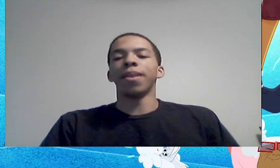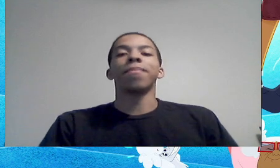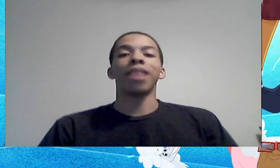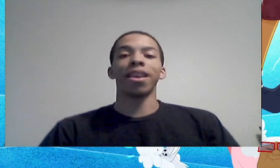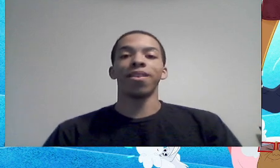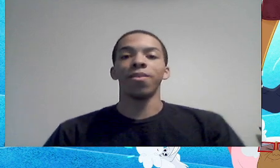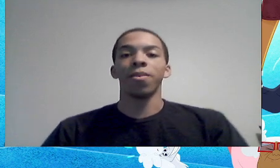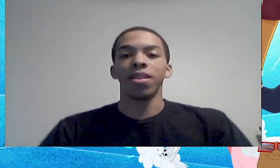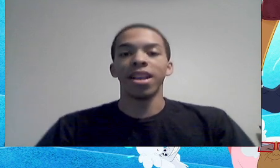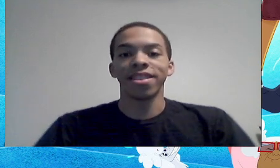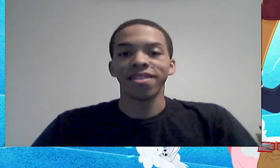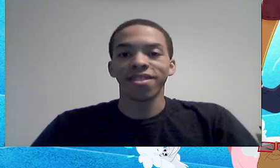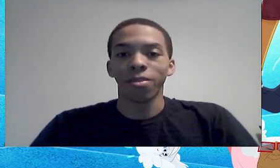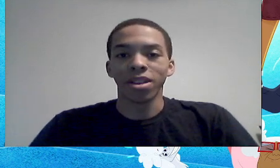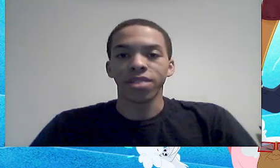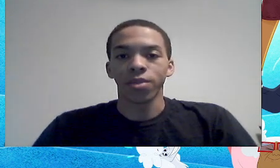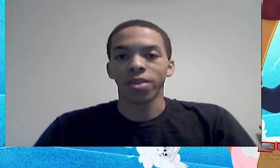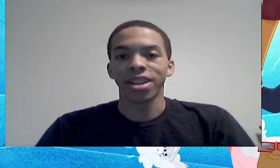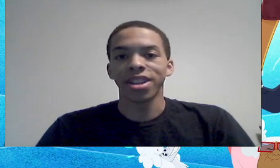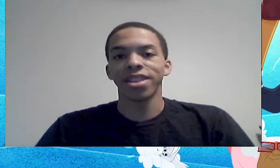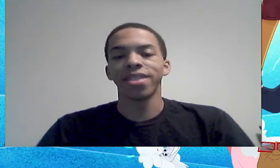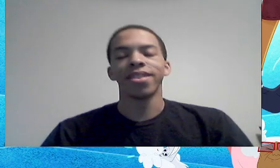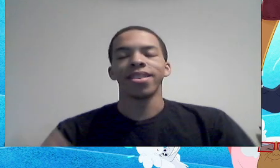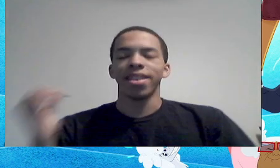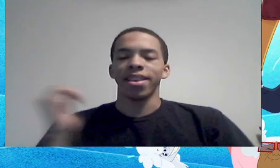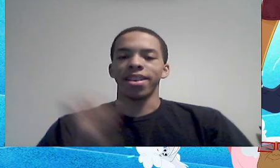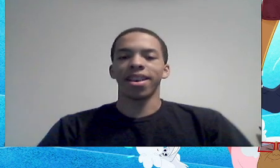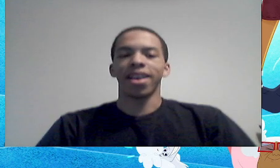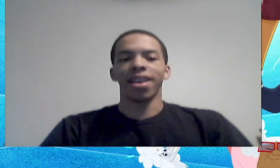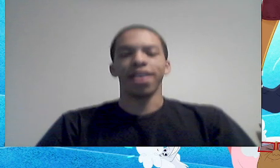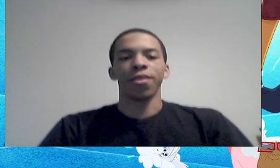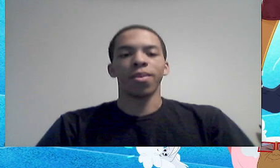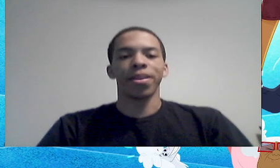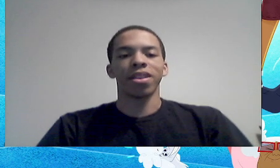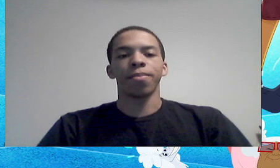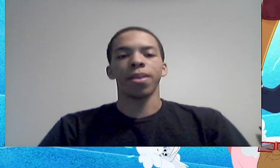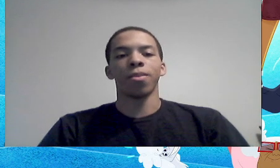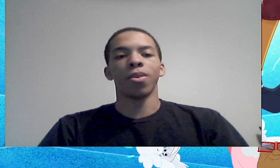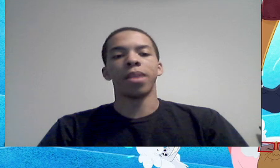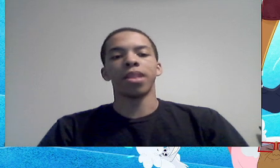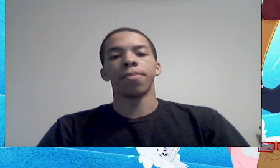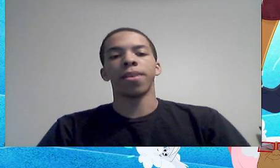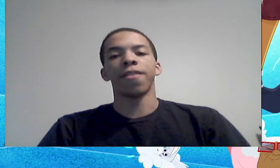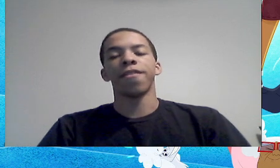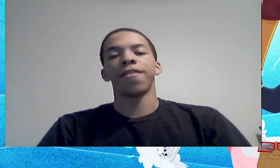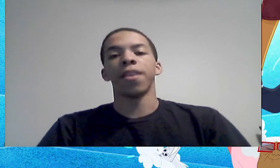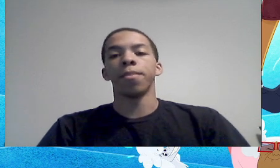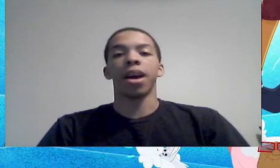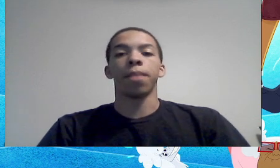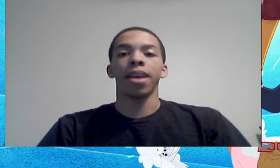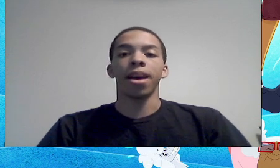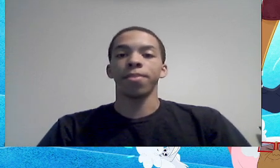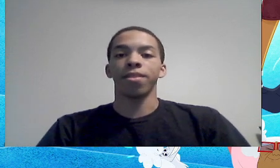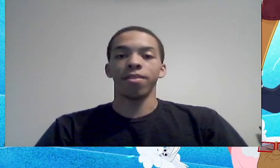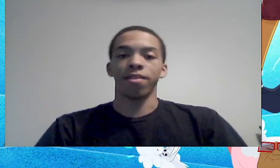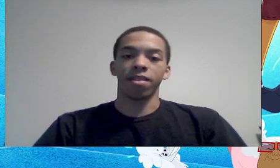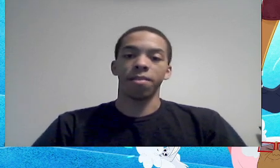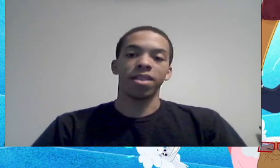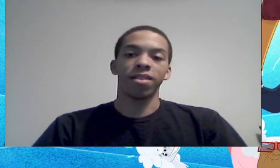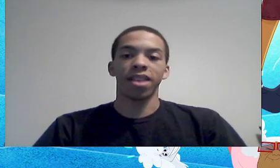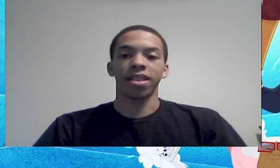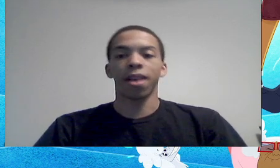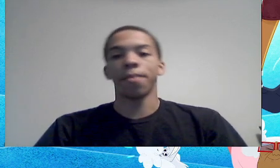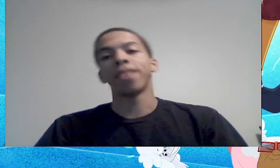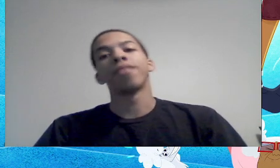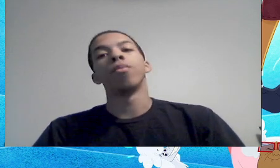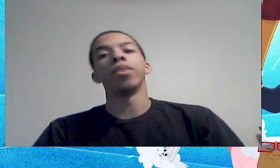anyway, thank you Legends so much for watching, uh, if you want me to speak more about the Proud family, I'll be happy to, just